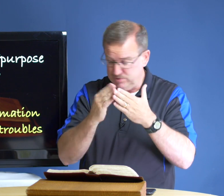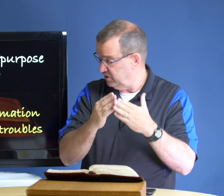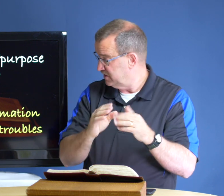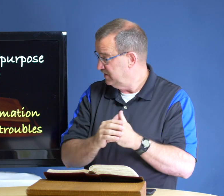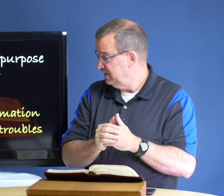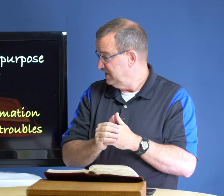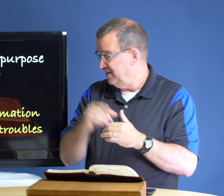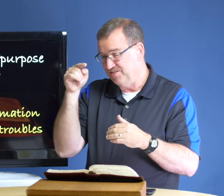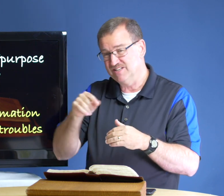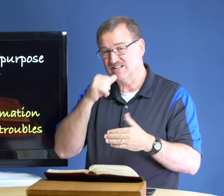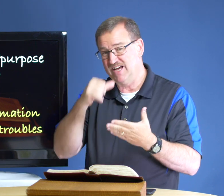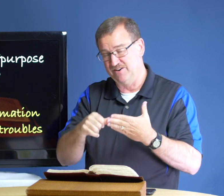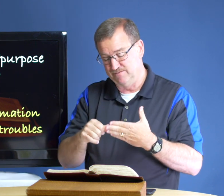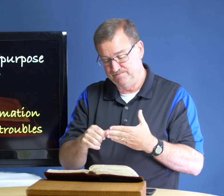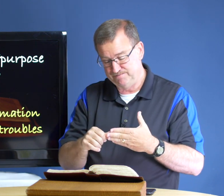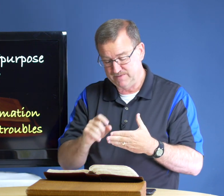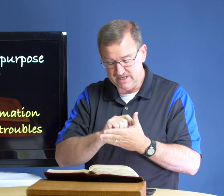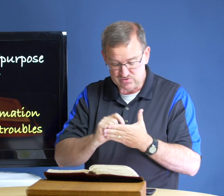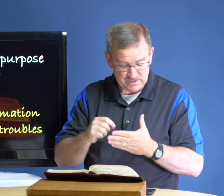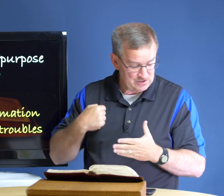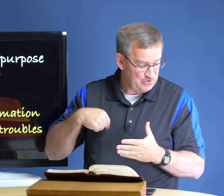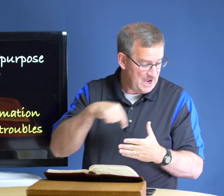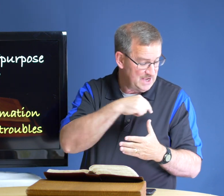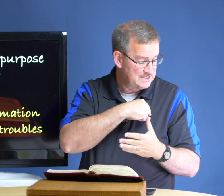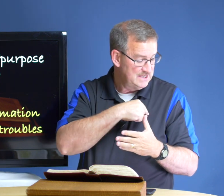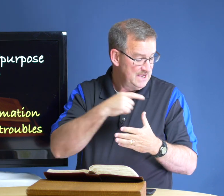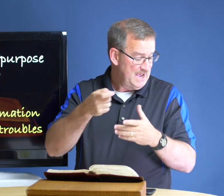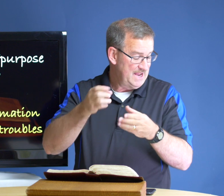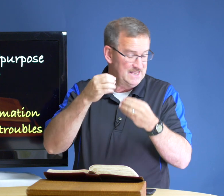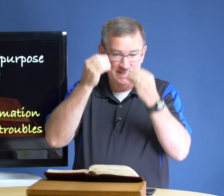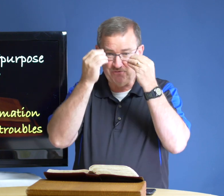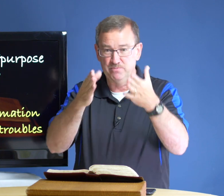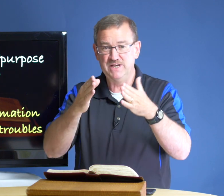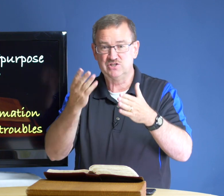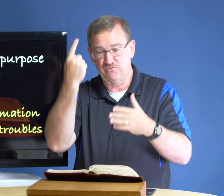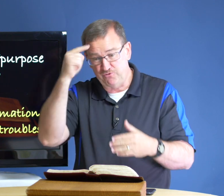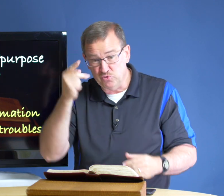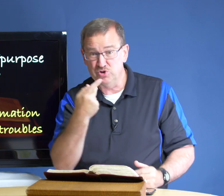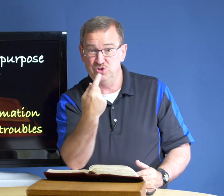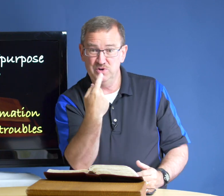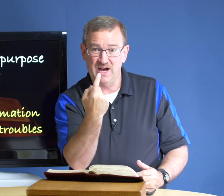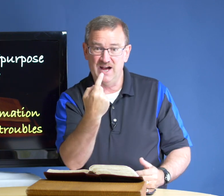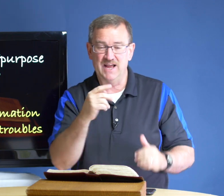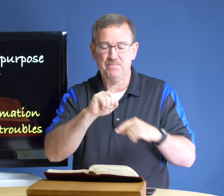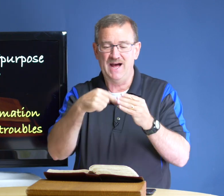book this letter is written to us and has information for you and i about